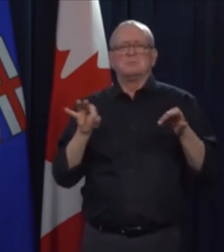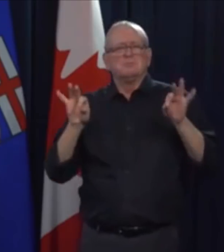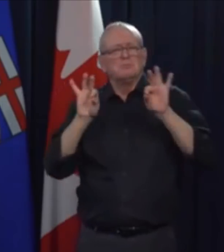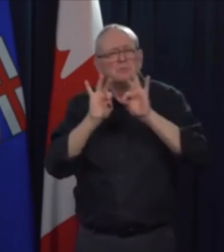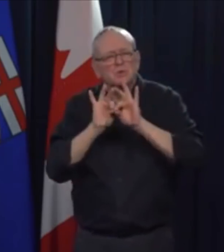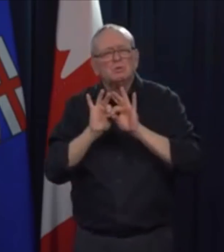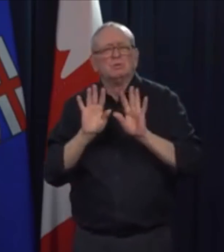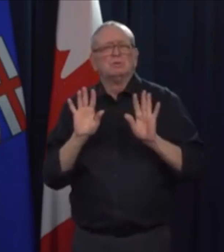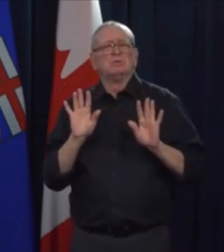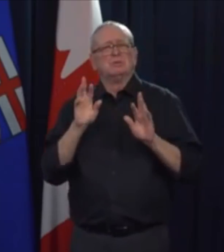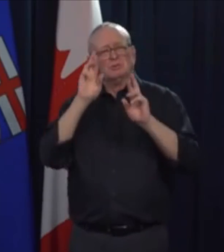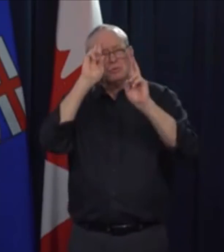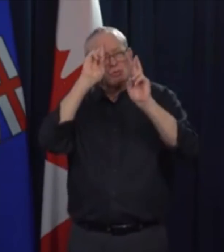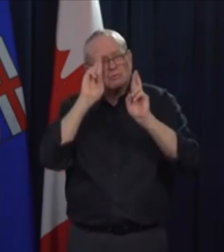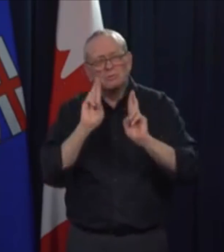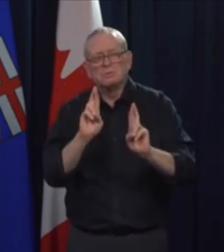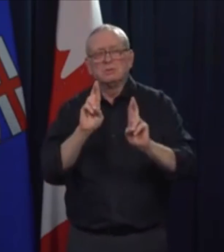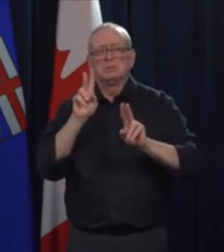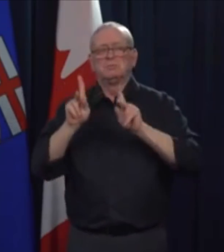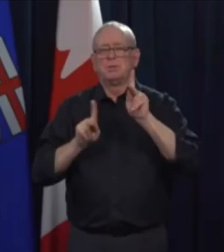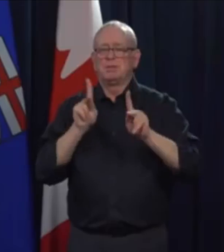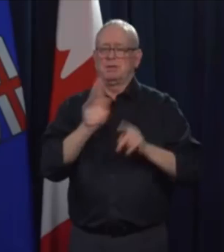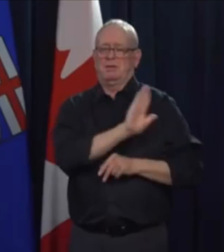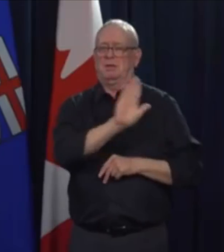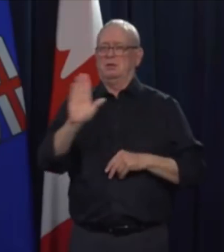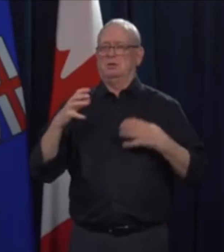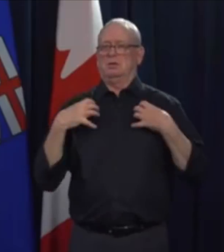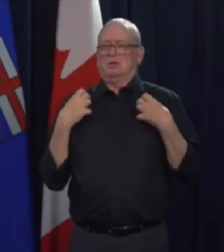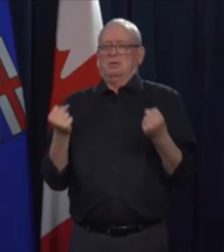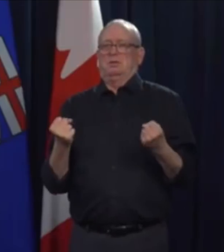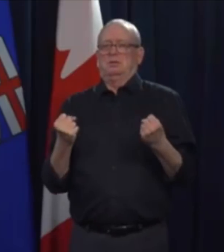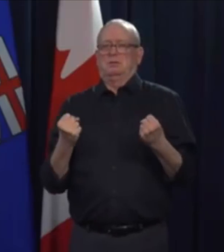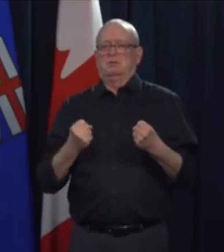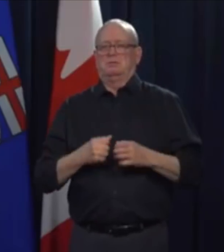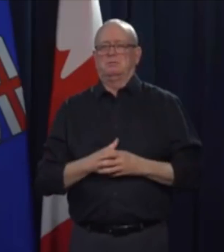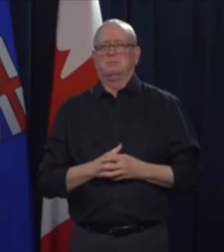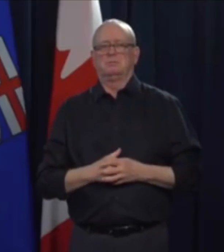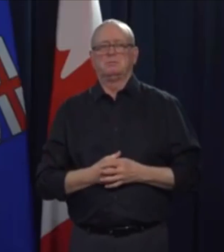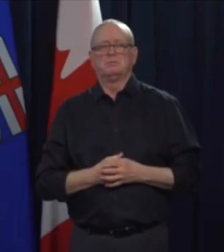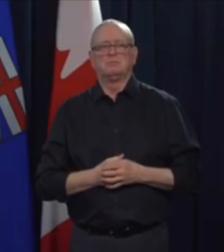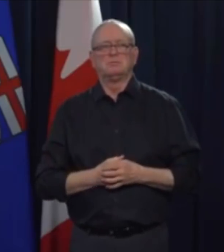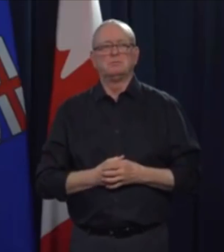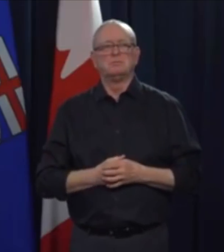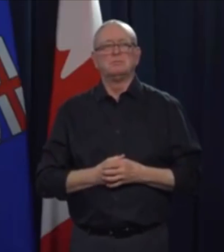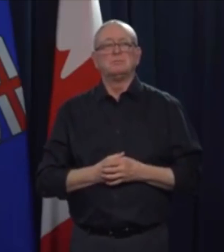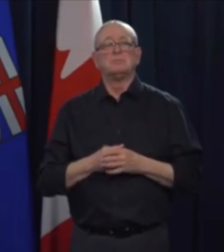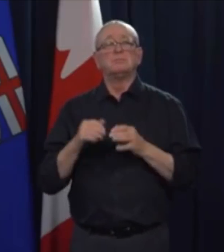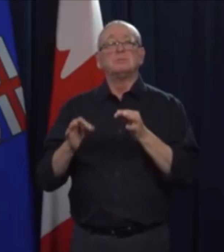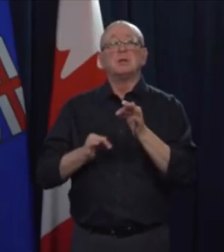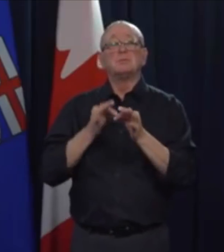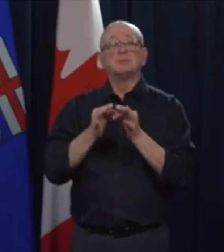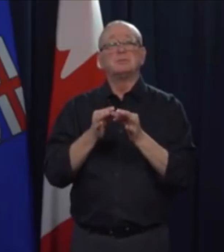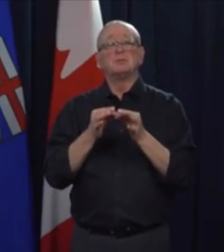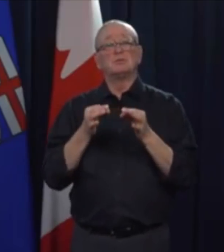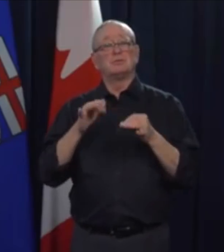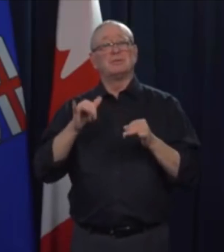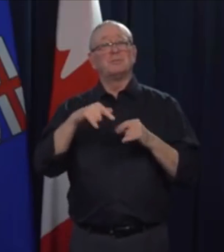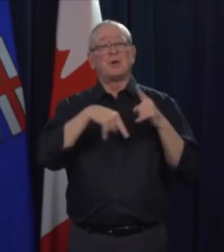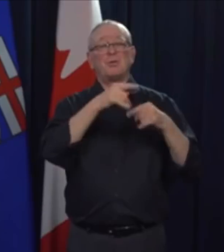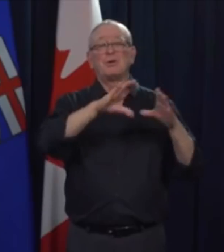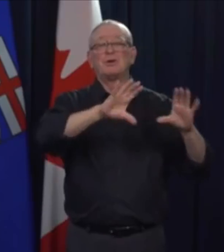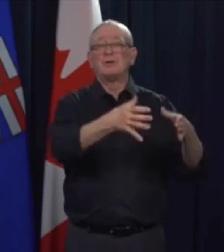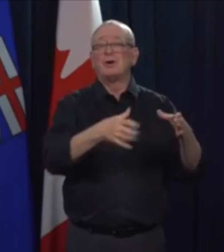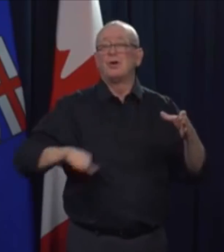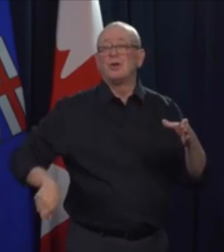I want to now give an update on the Edmonton Bondspiel with Western Canadian physicians and other healthcare workers that occurred March 11-14.